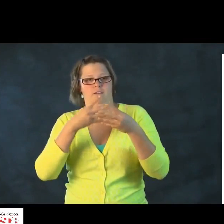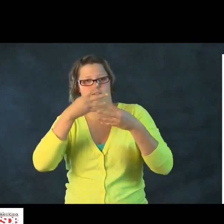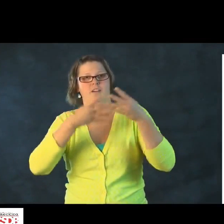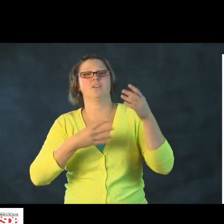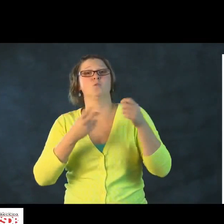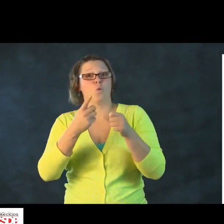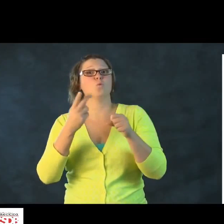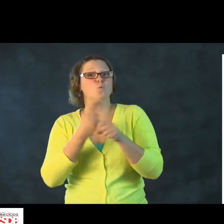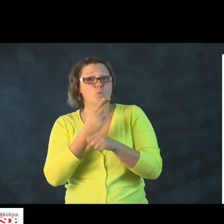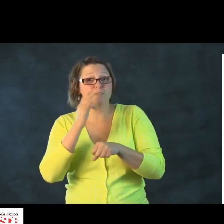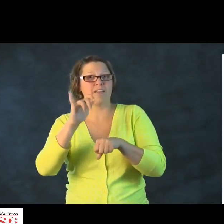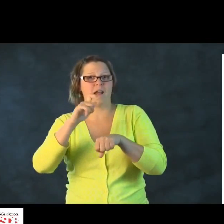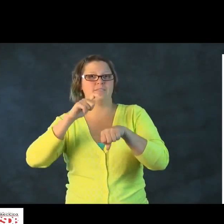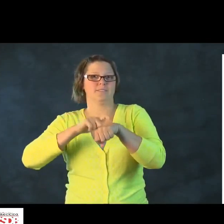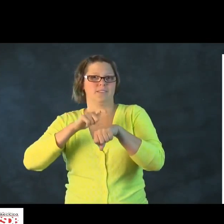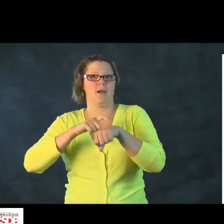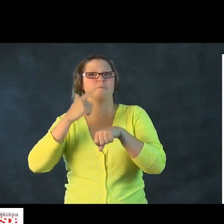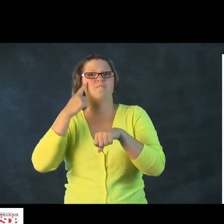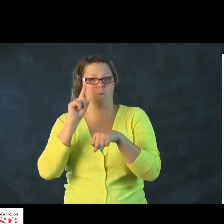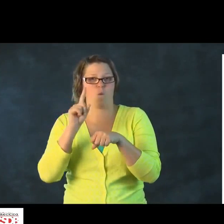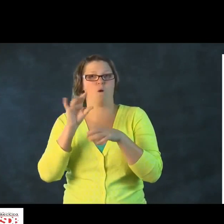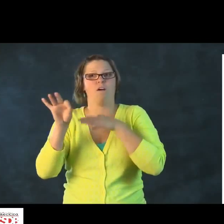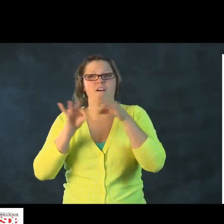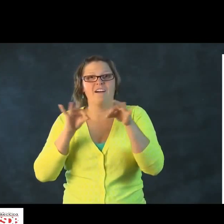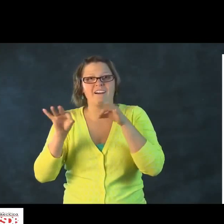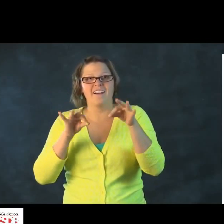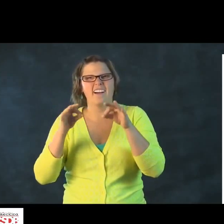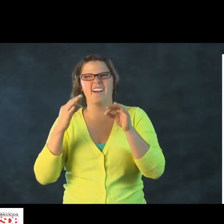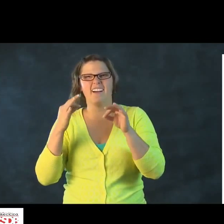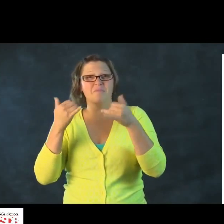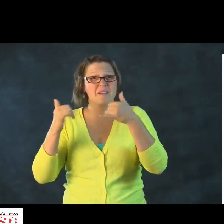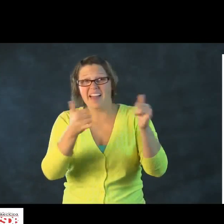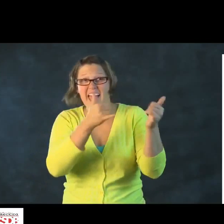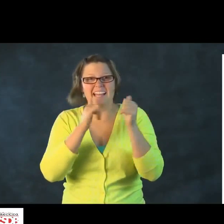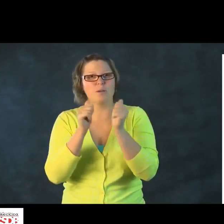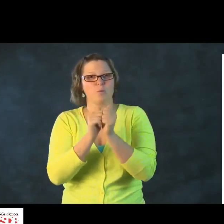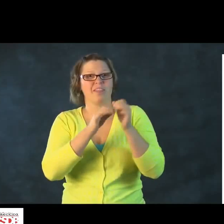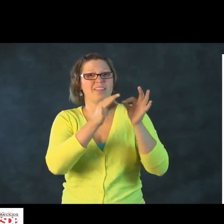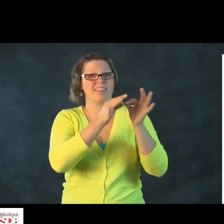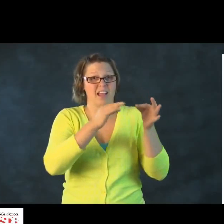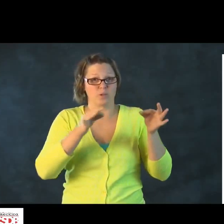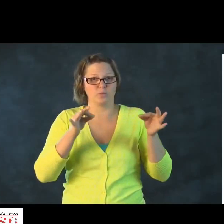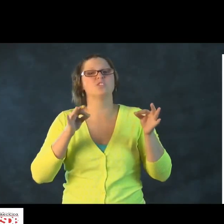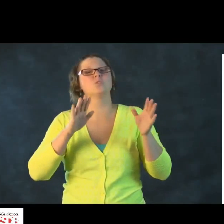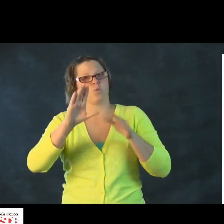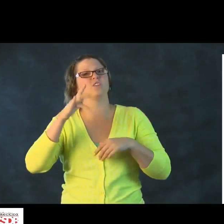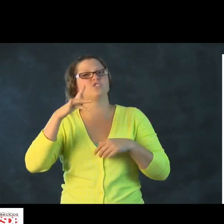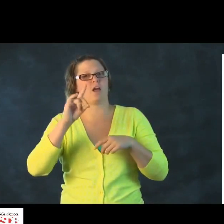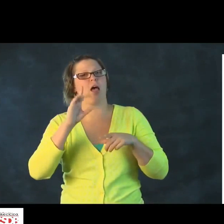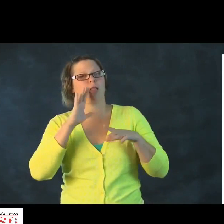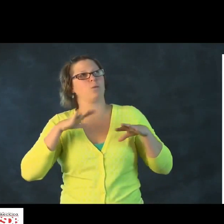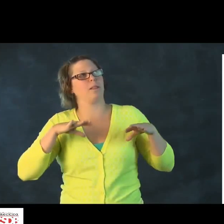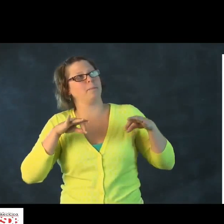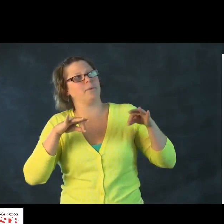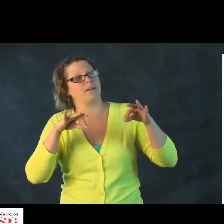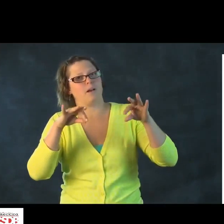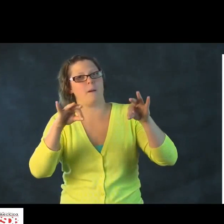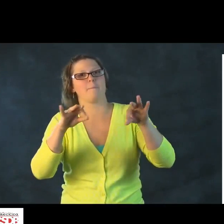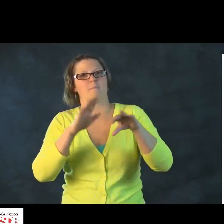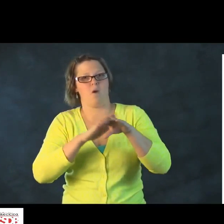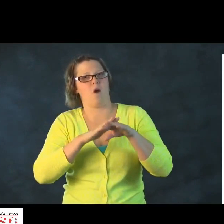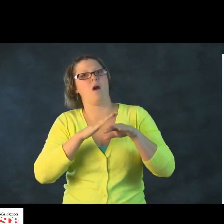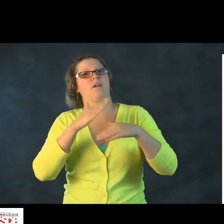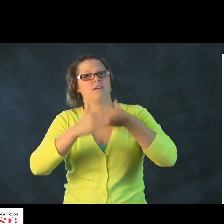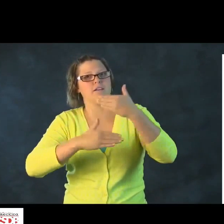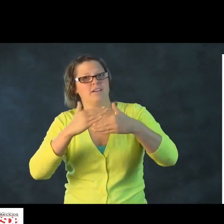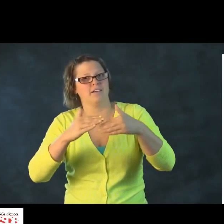creative during playtime. There's so many options when it comes to that. And use that time to explain language and